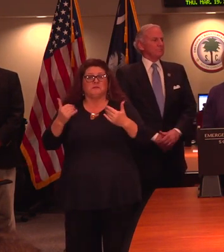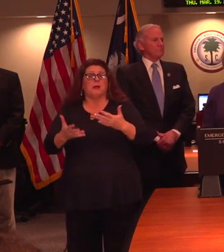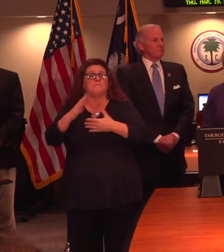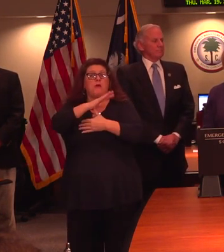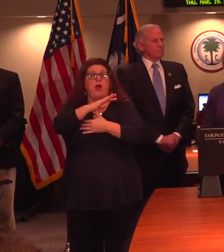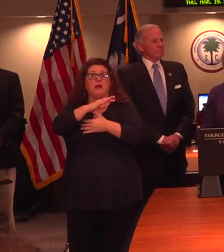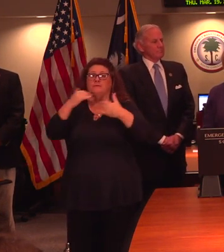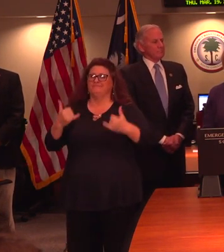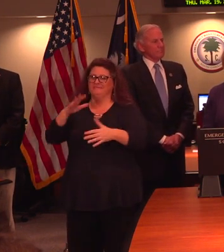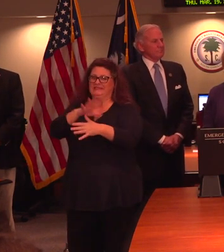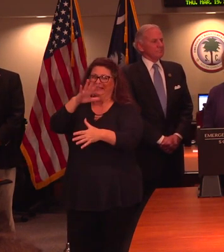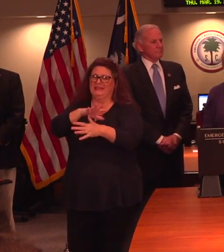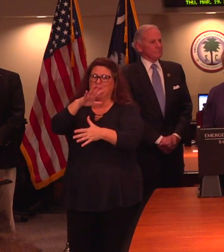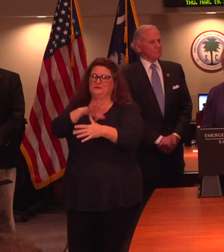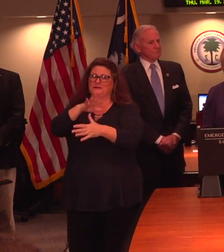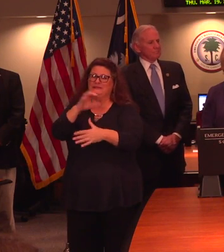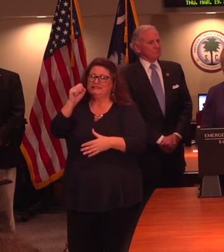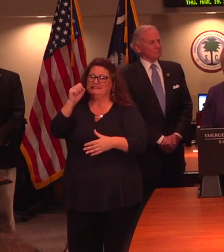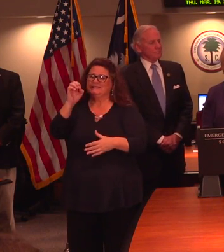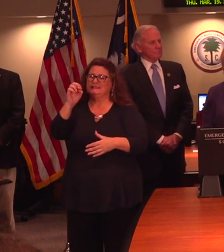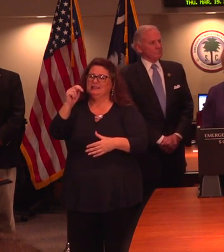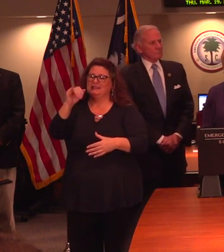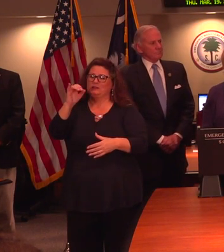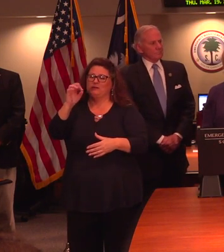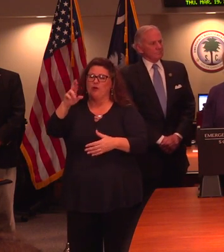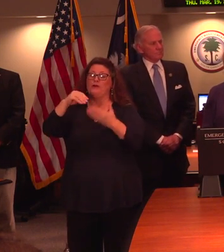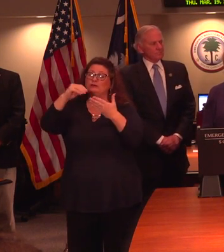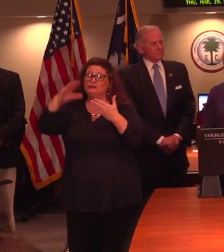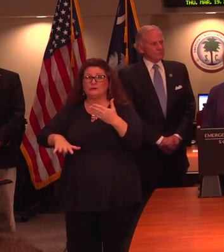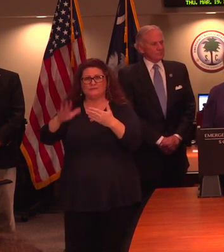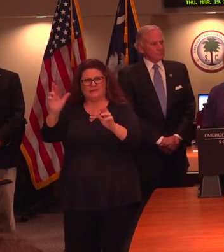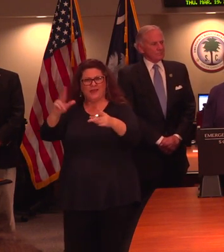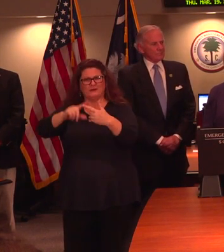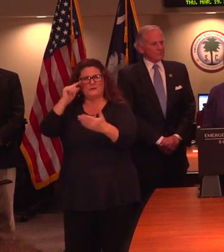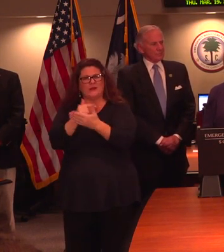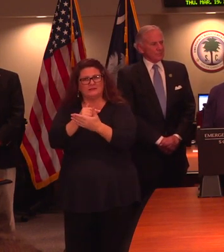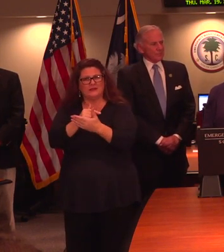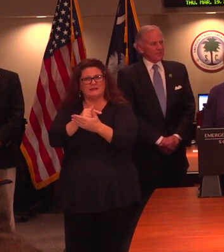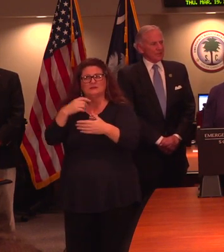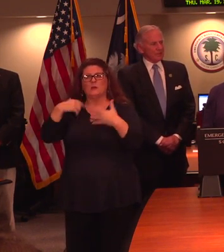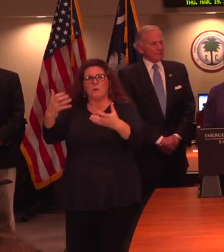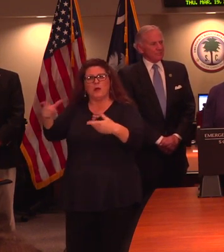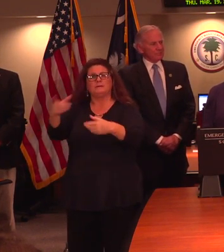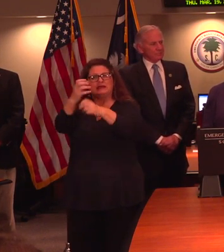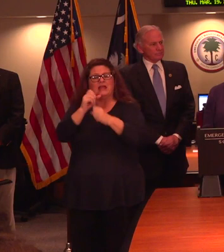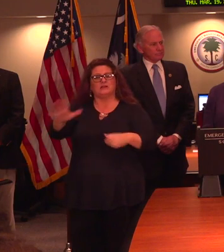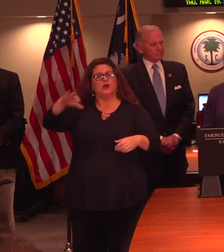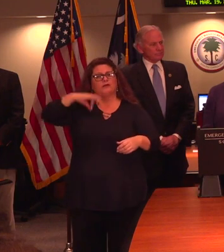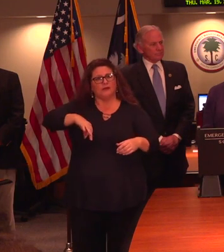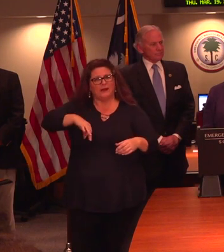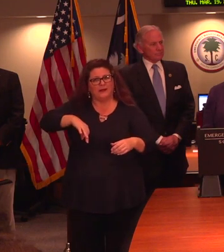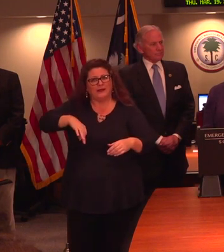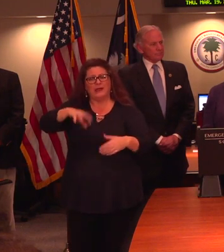our seniors, our senior students, and making sure that they will be able to get the credit and the new learning that